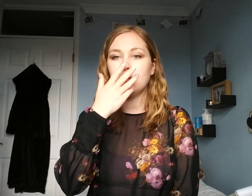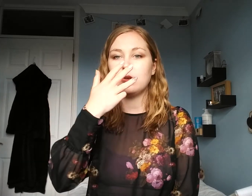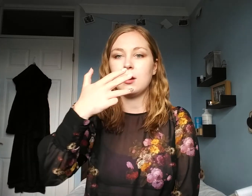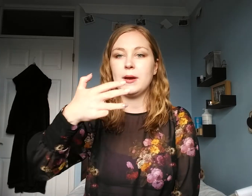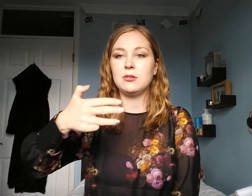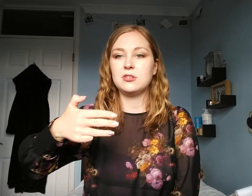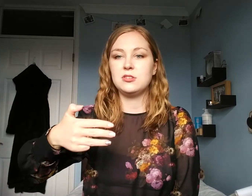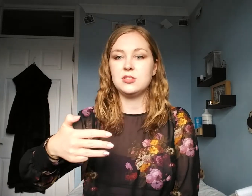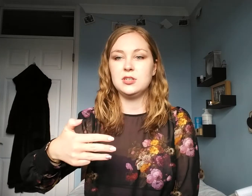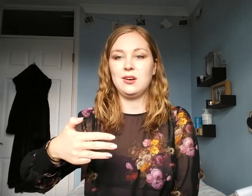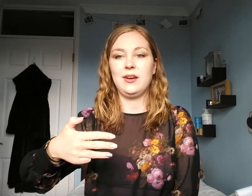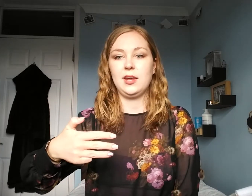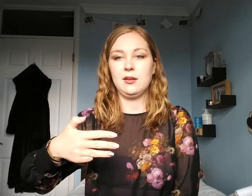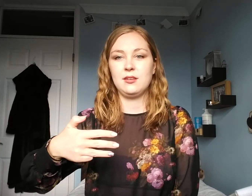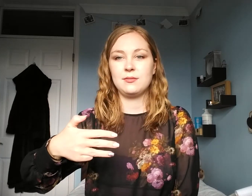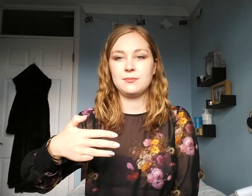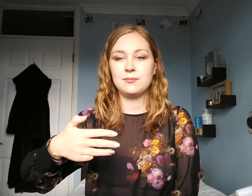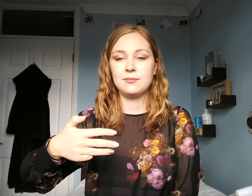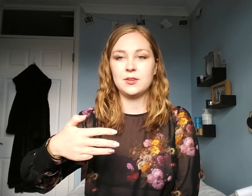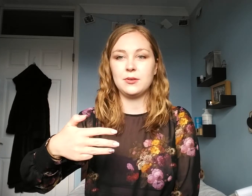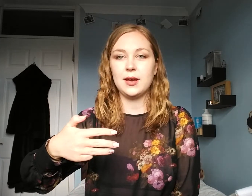you come out to nine. Okay?